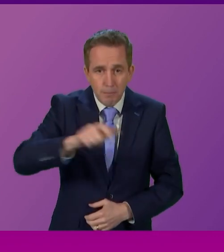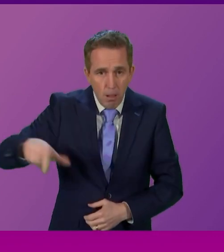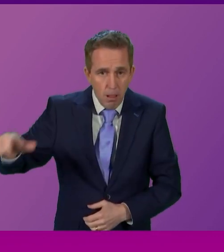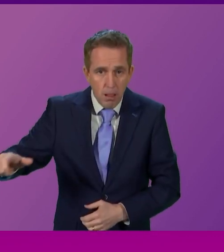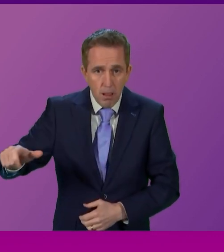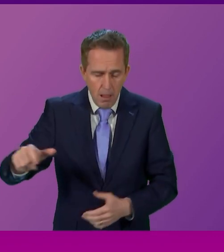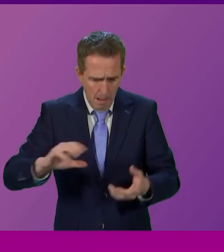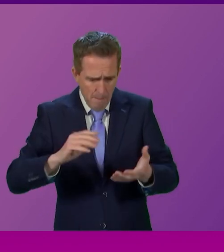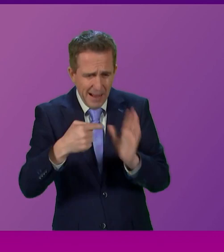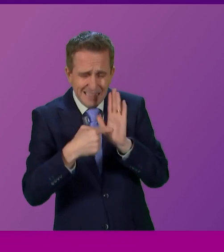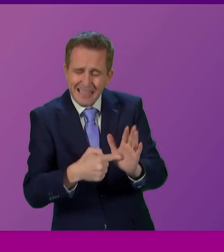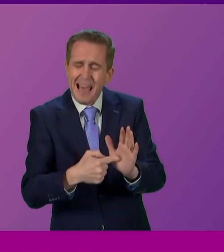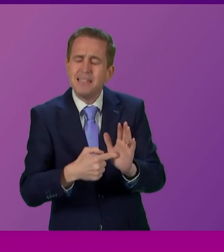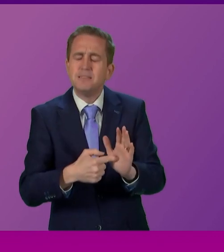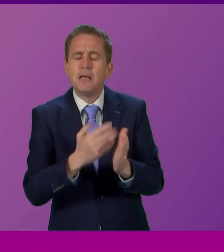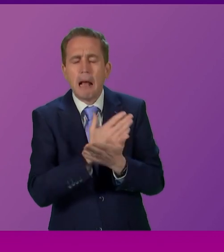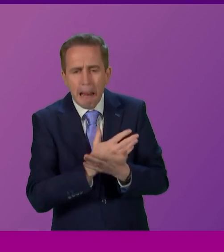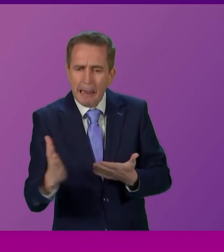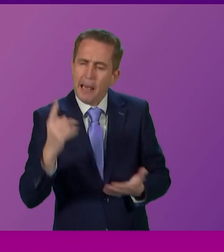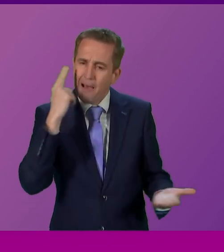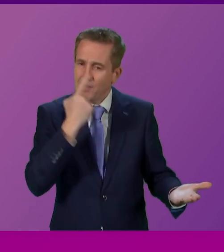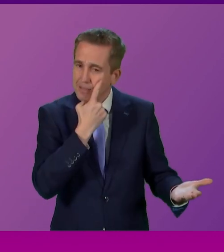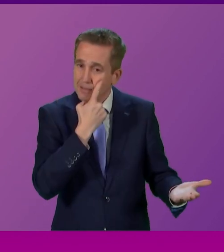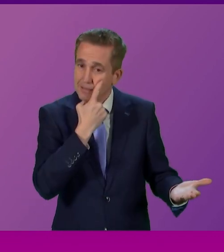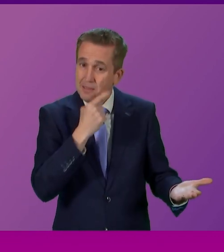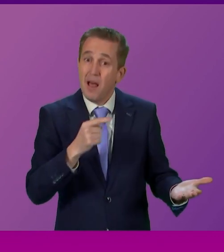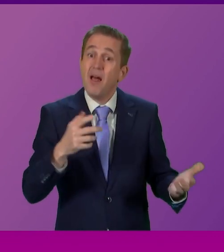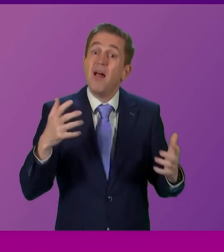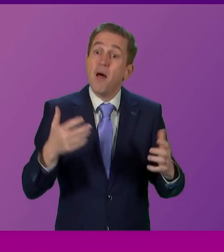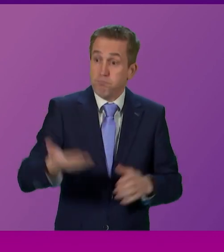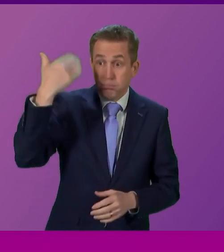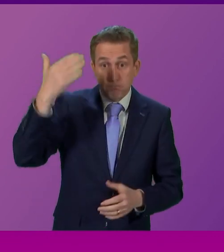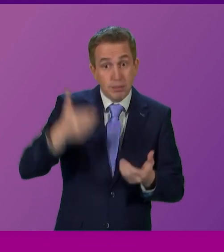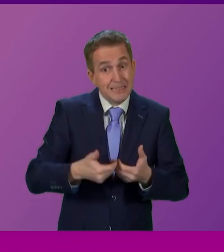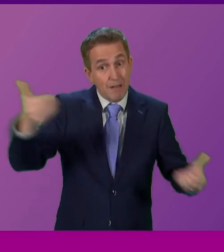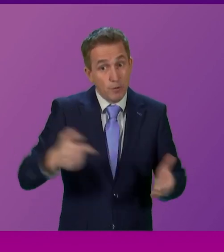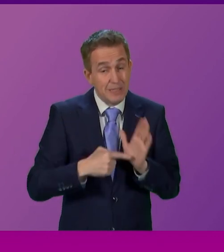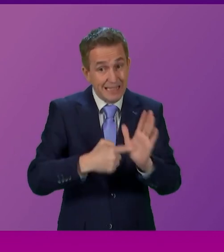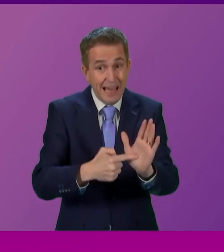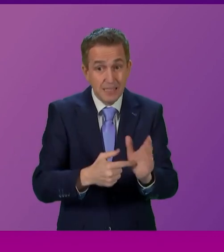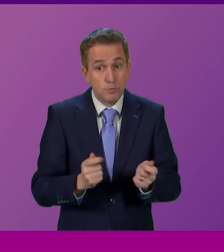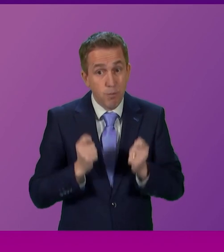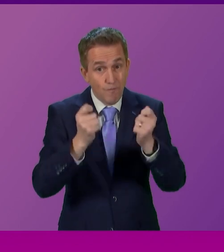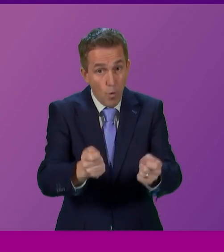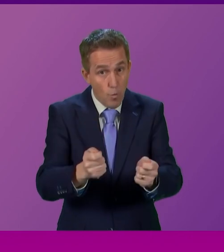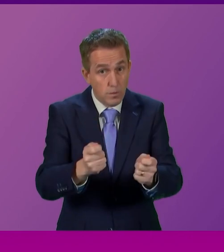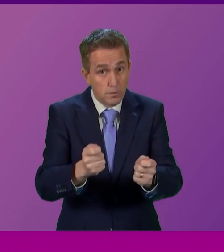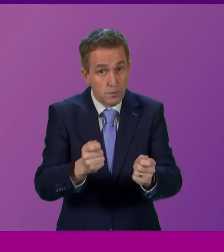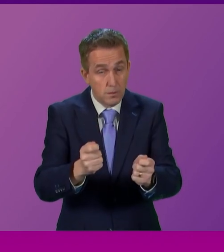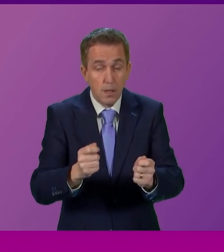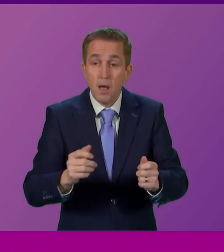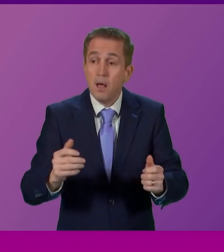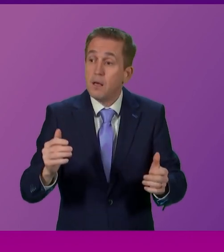Make it overwhelming. That is how the case for devolution was made and how it was won. No one,